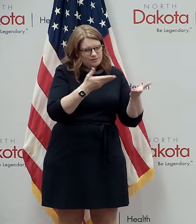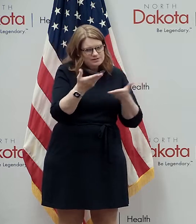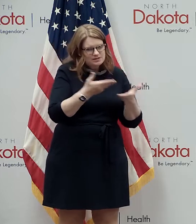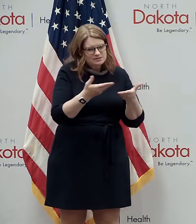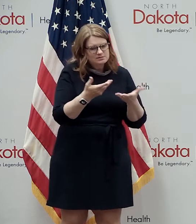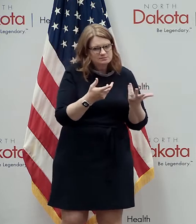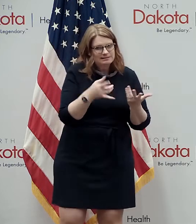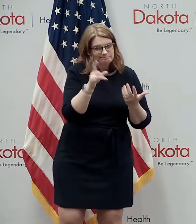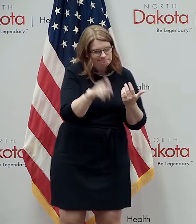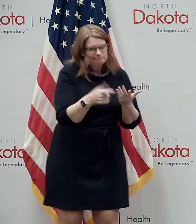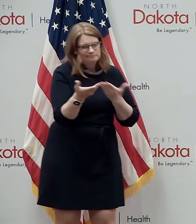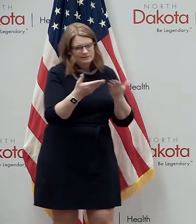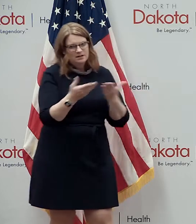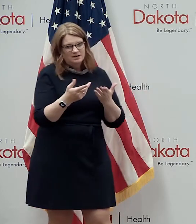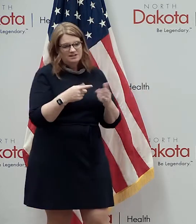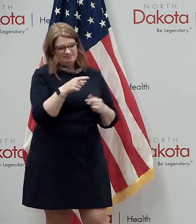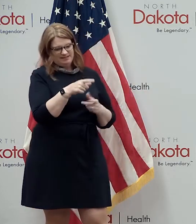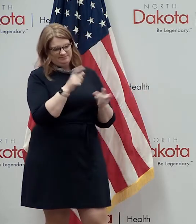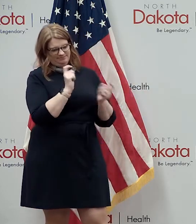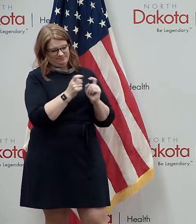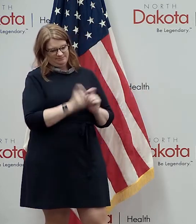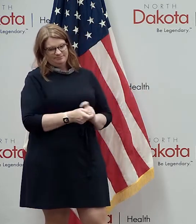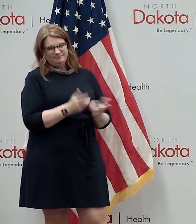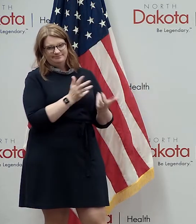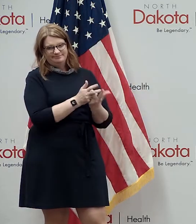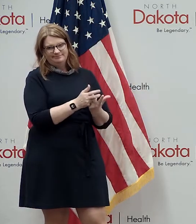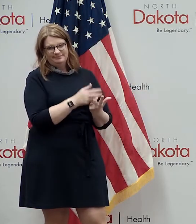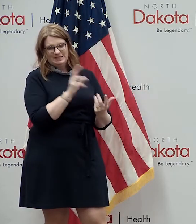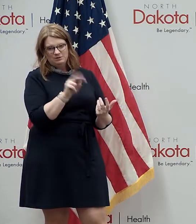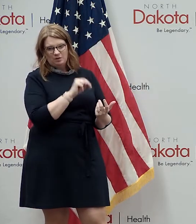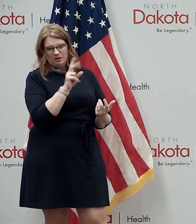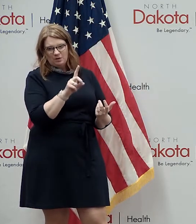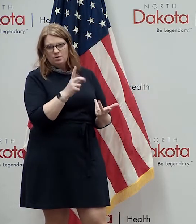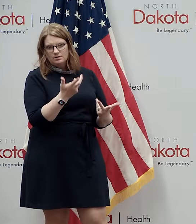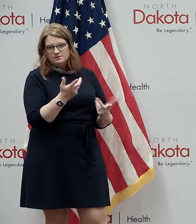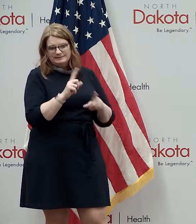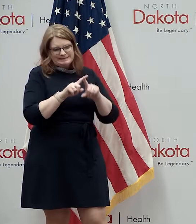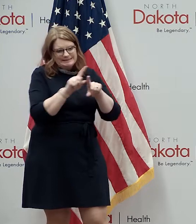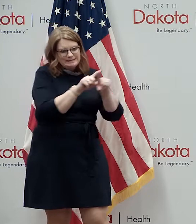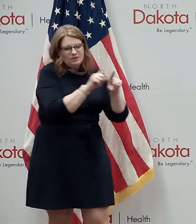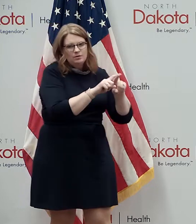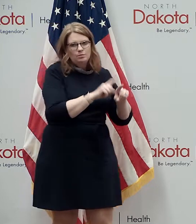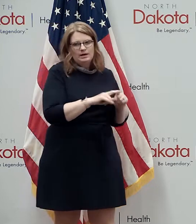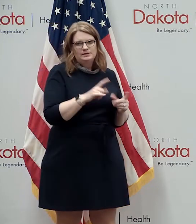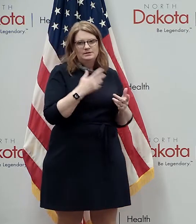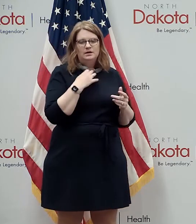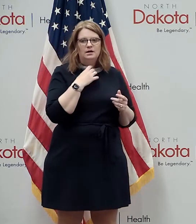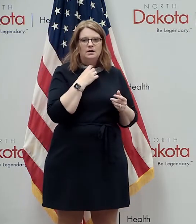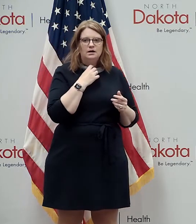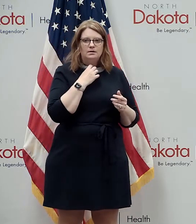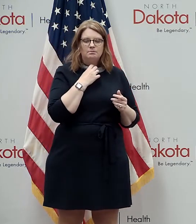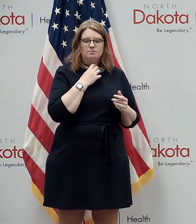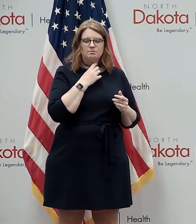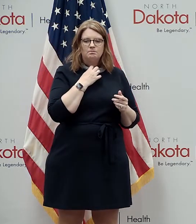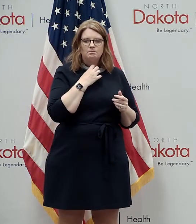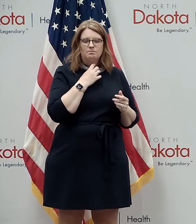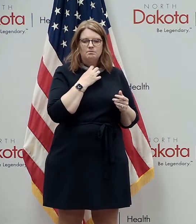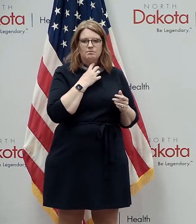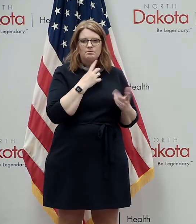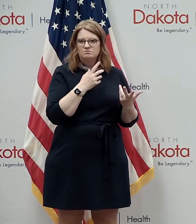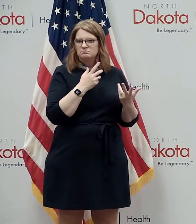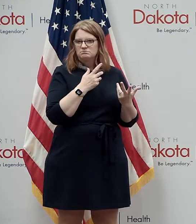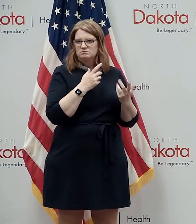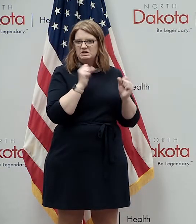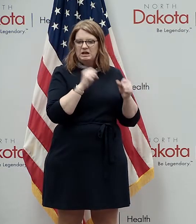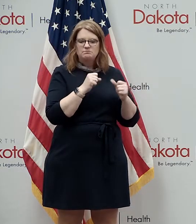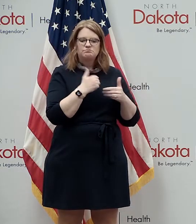importantly as they rapidly adapt to serving north dakotans in new ways including lots of ways that allow you to get your transactions